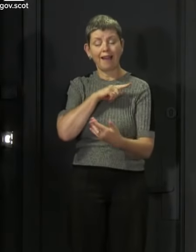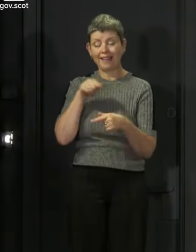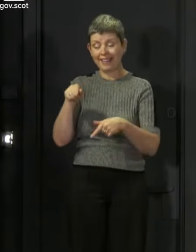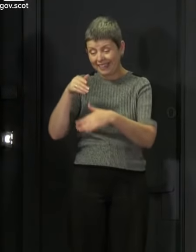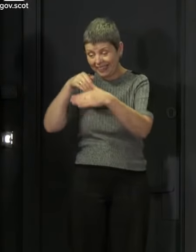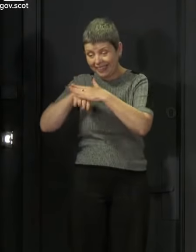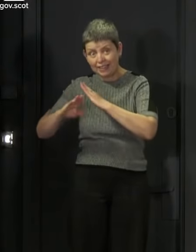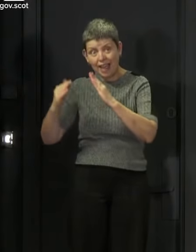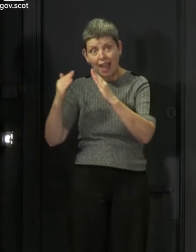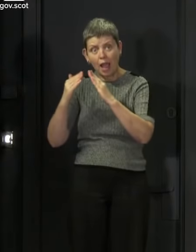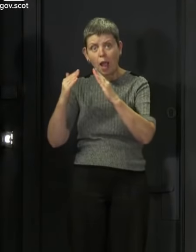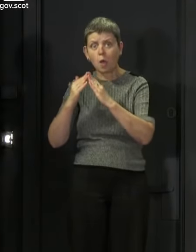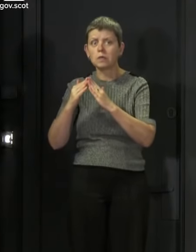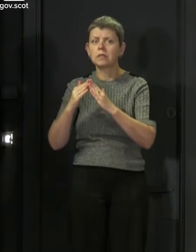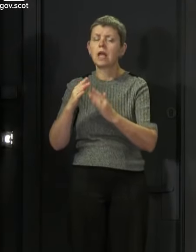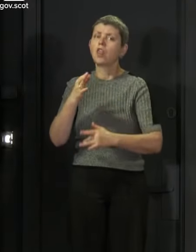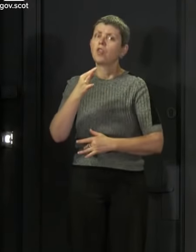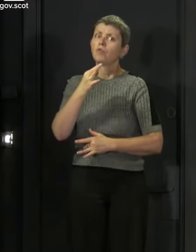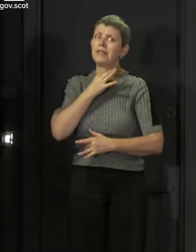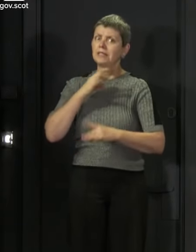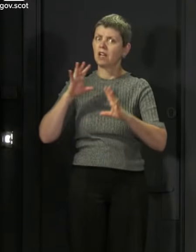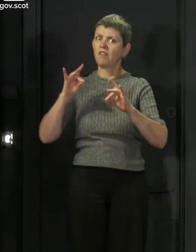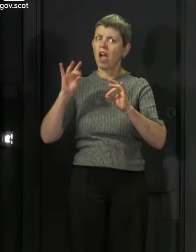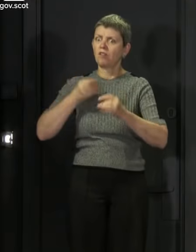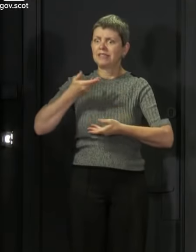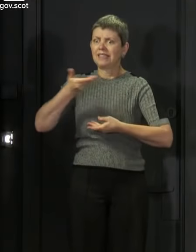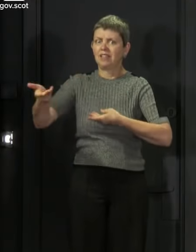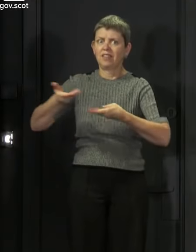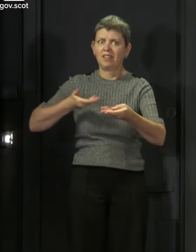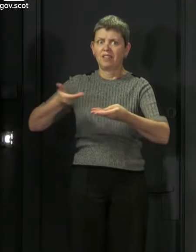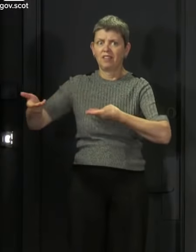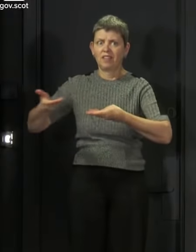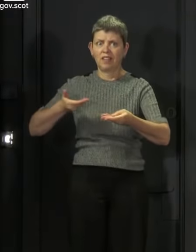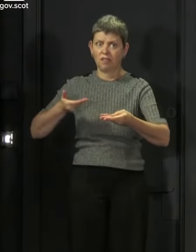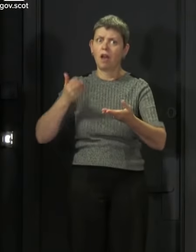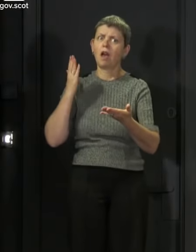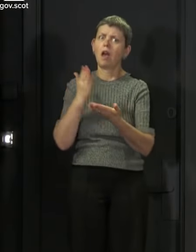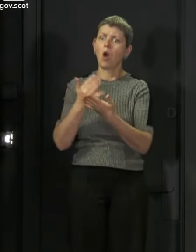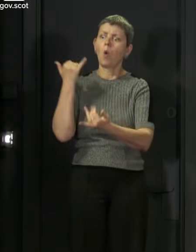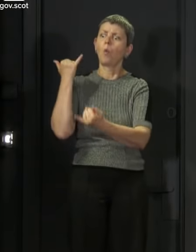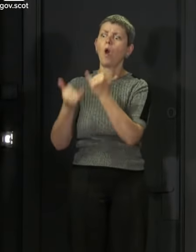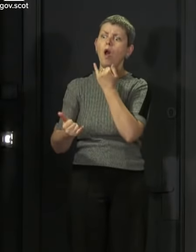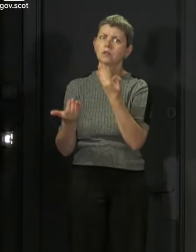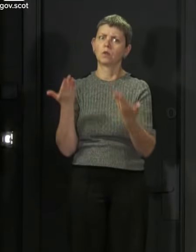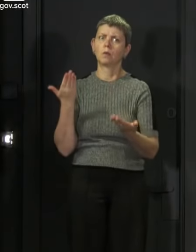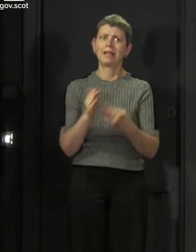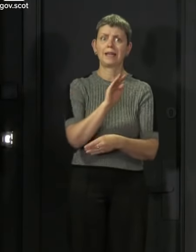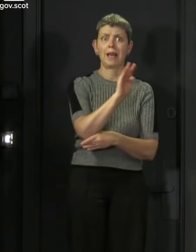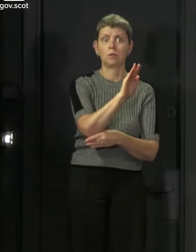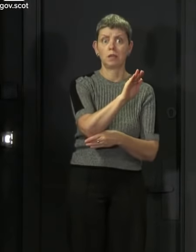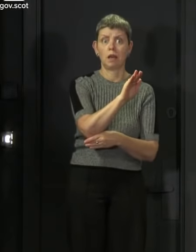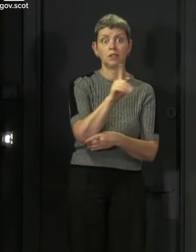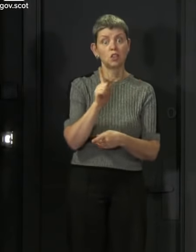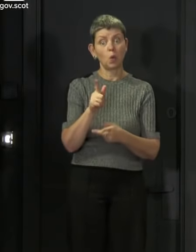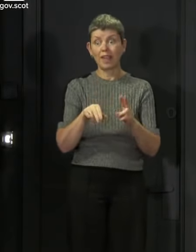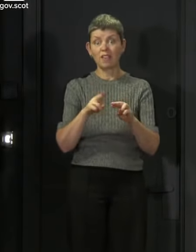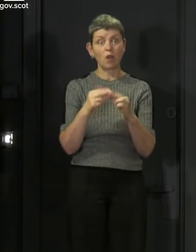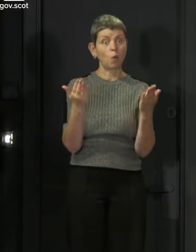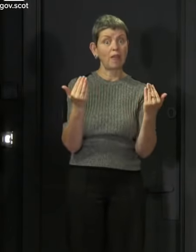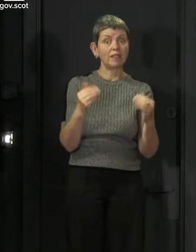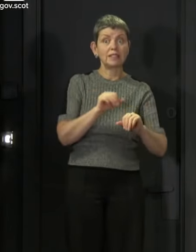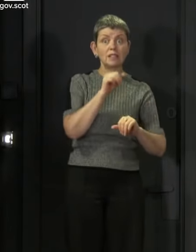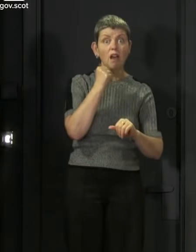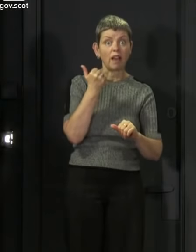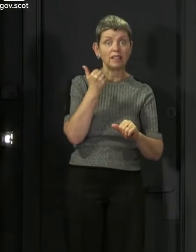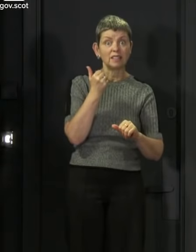is higher and significantly higher than it is outdoors. So if you are able to meet outdoors, if the weather permits it,